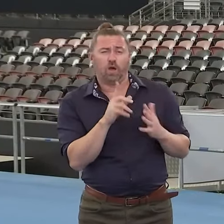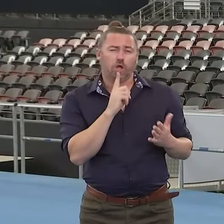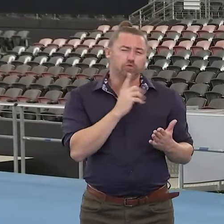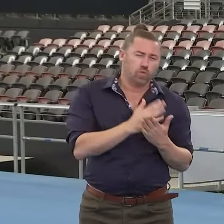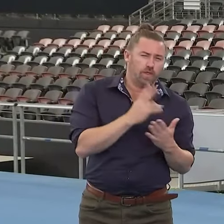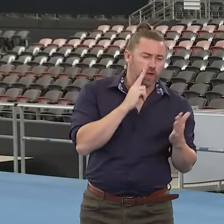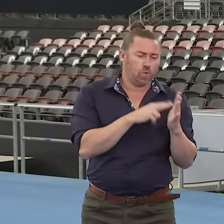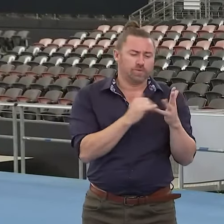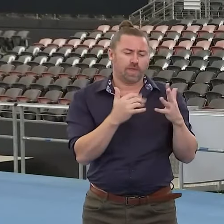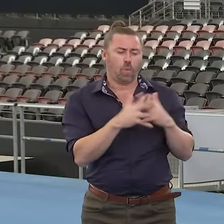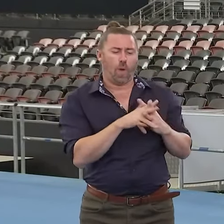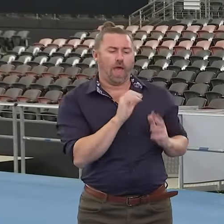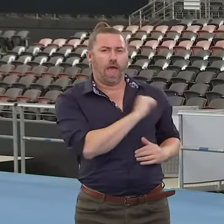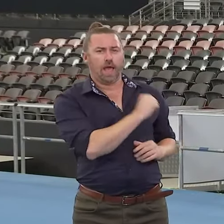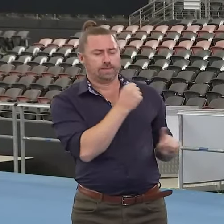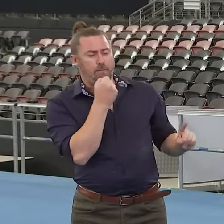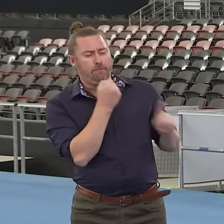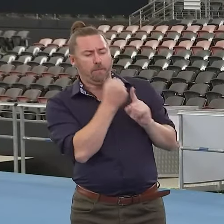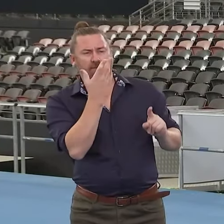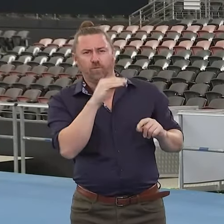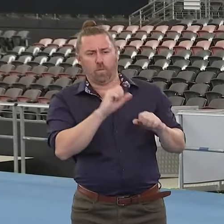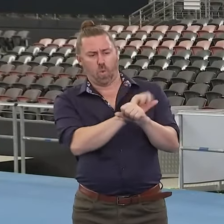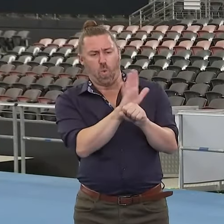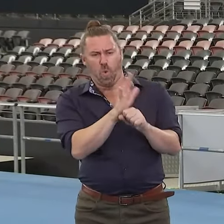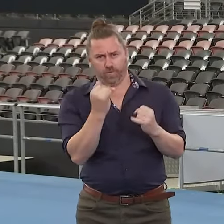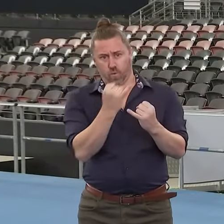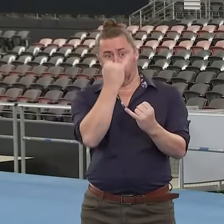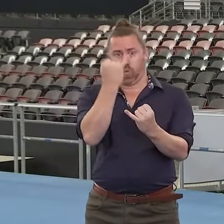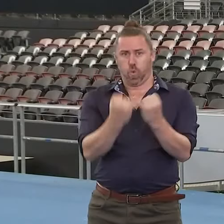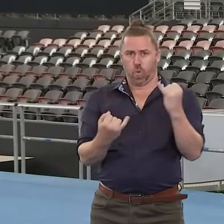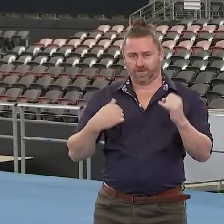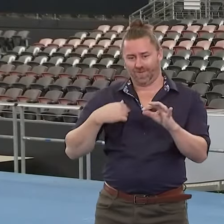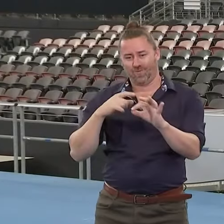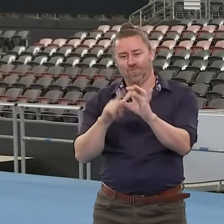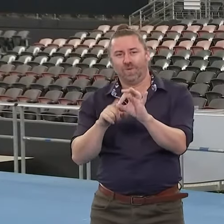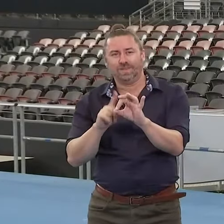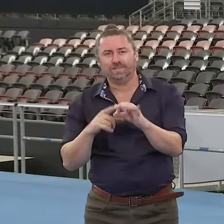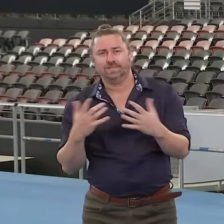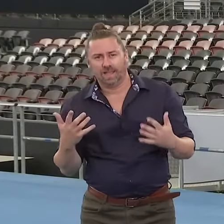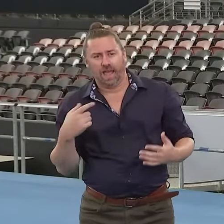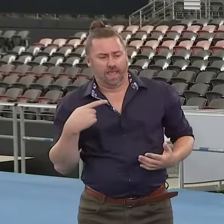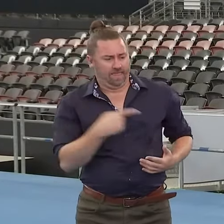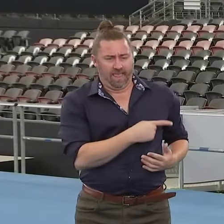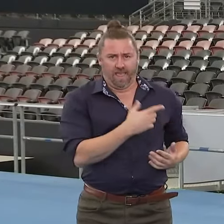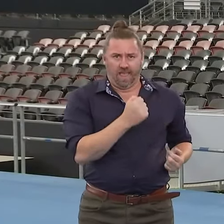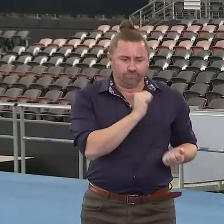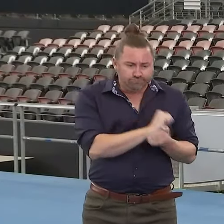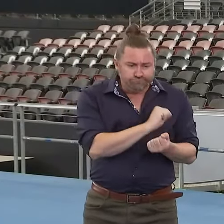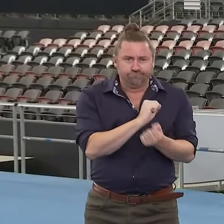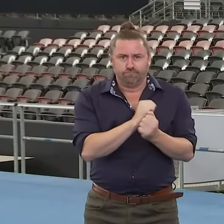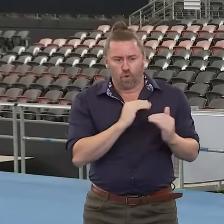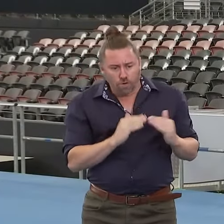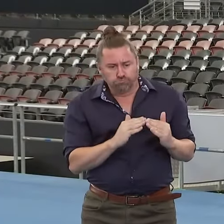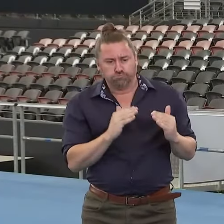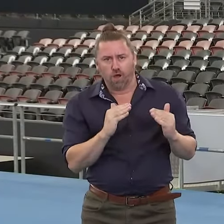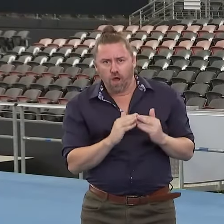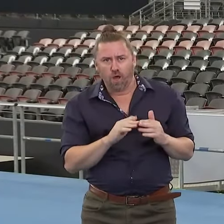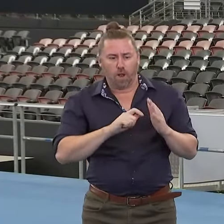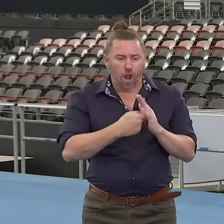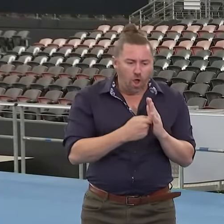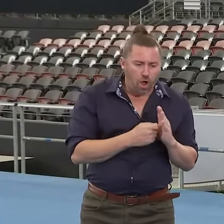New South Wales has been impacted a lot. They've had a lot of disruption over the past two years.